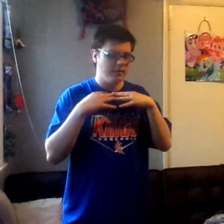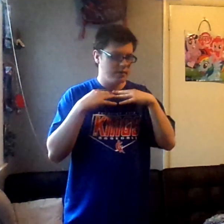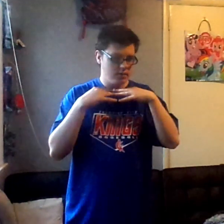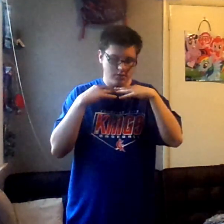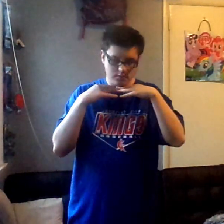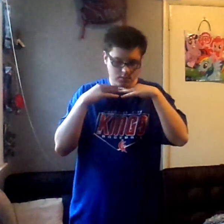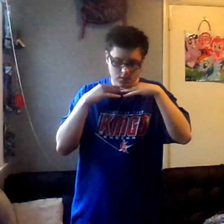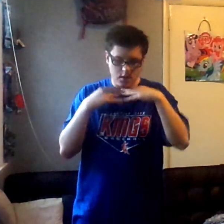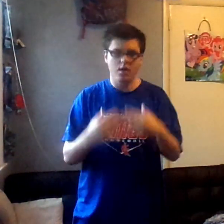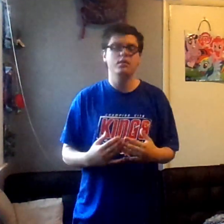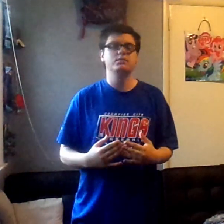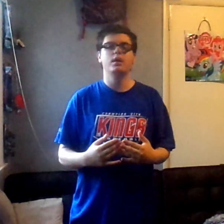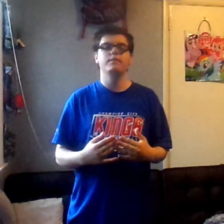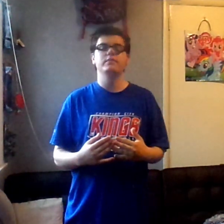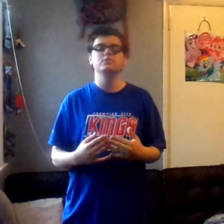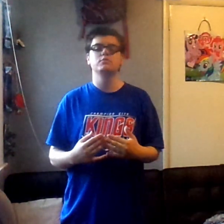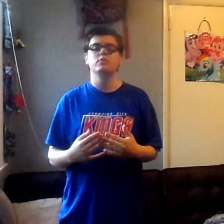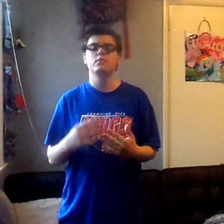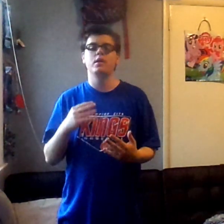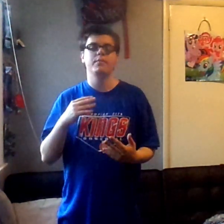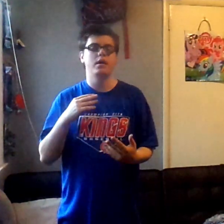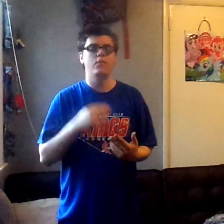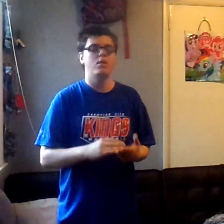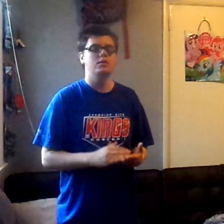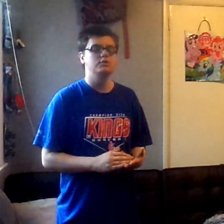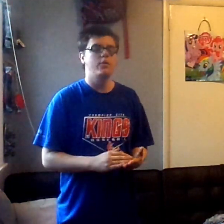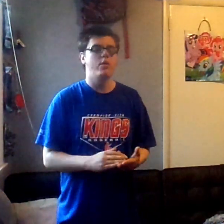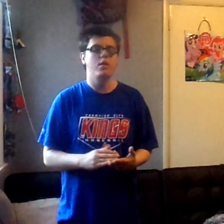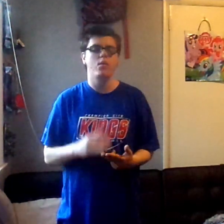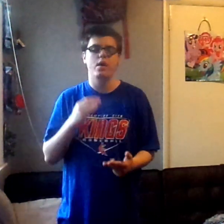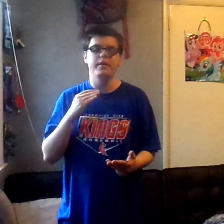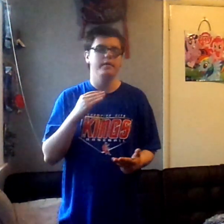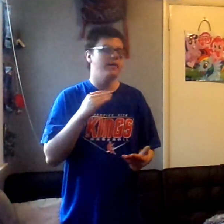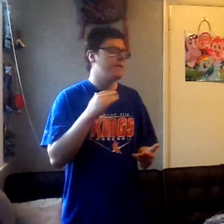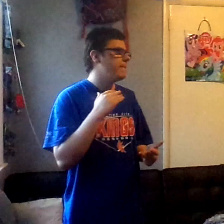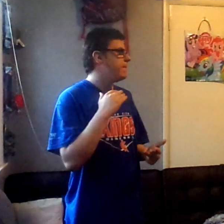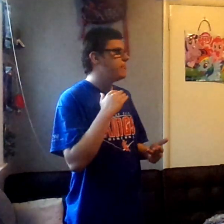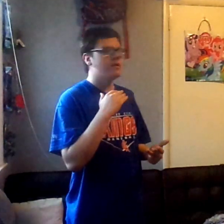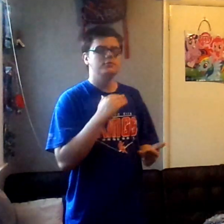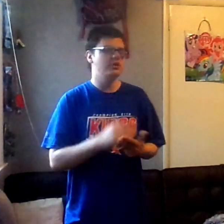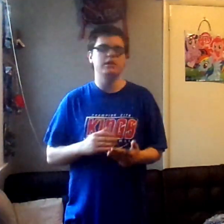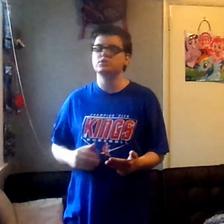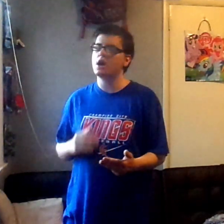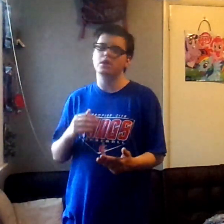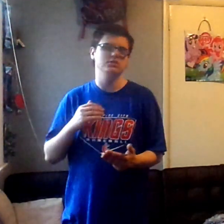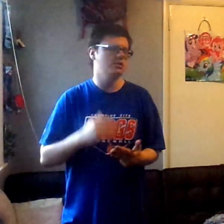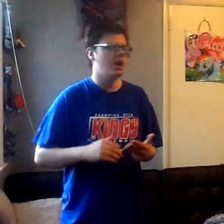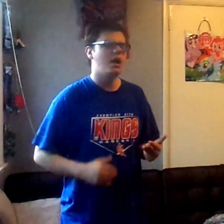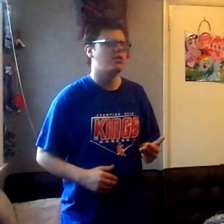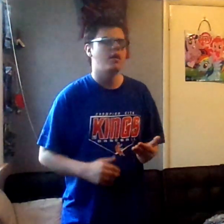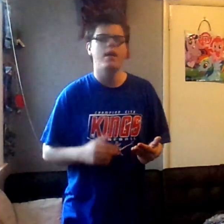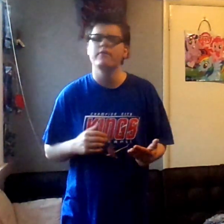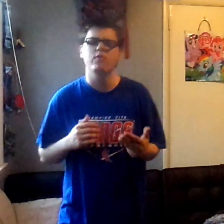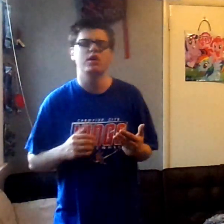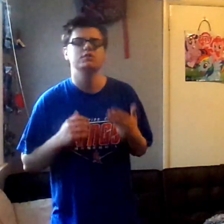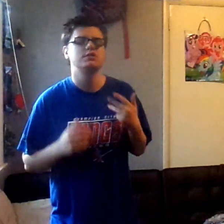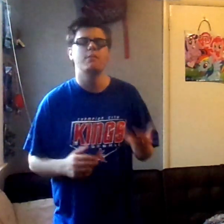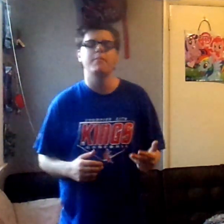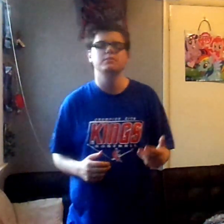all-time favorite shows growing up. I've watched Zoey 101, Drake and Josh, iCarly. I've even watched some episodes